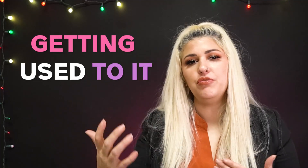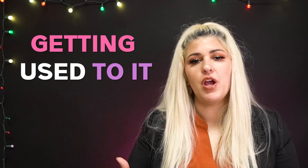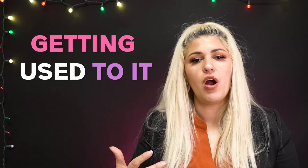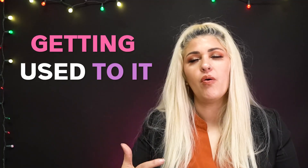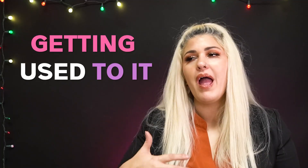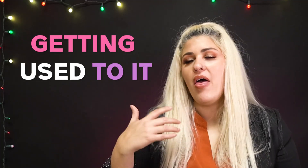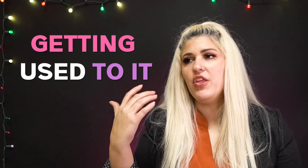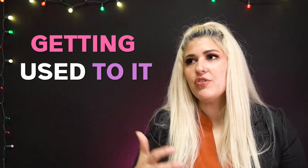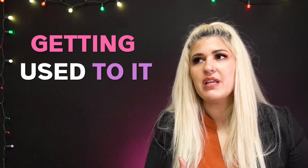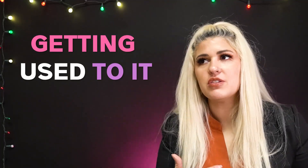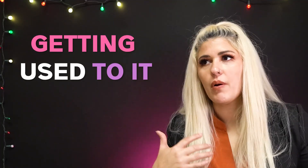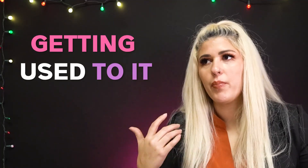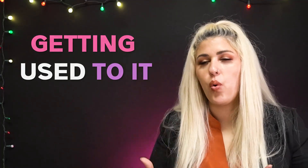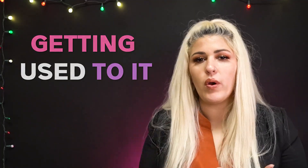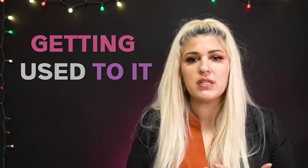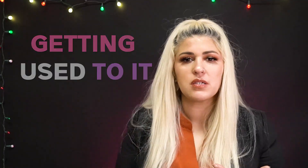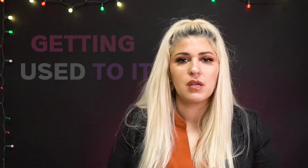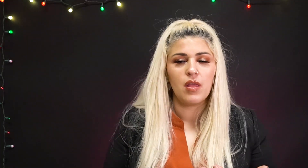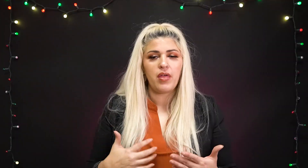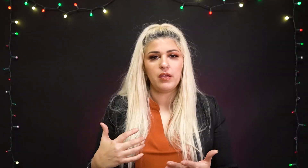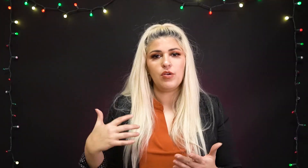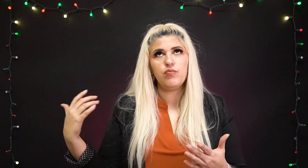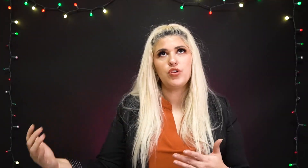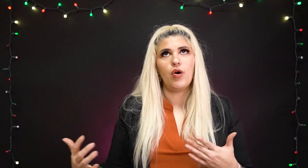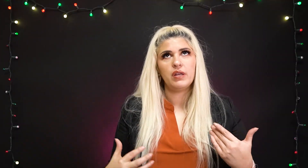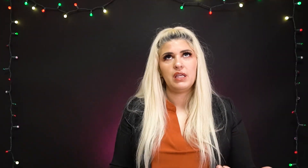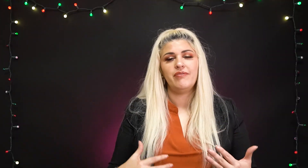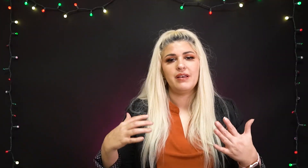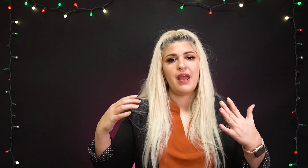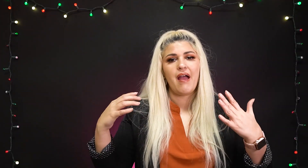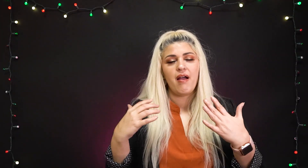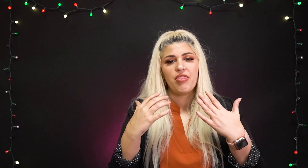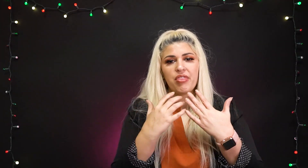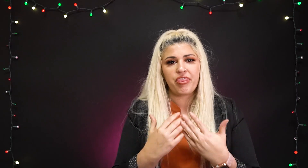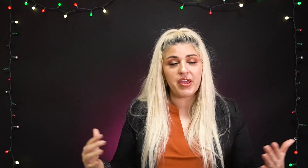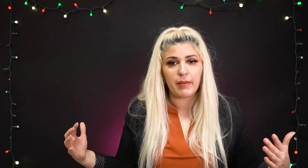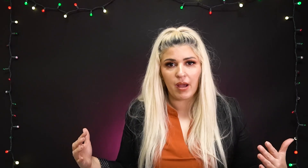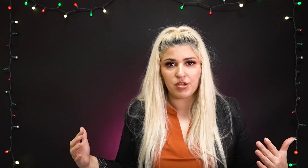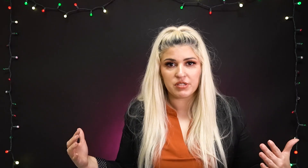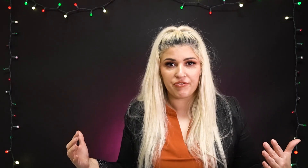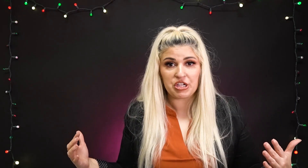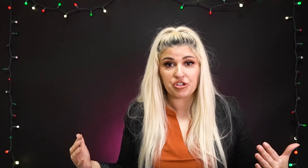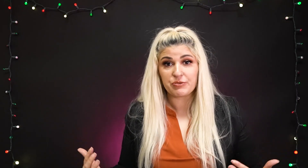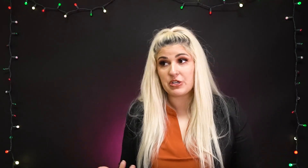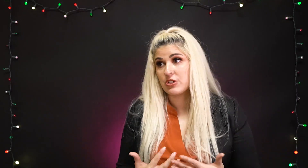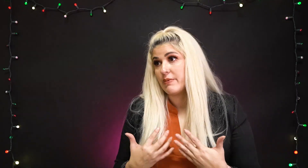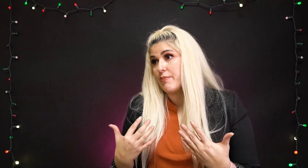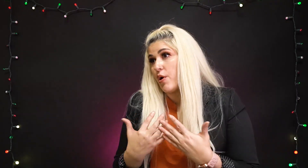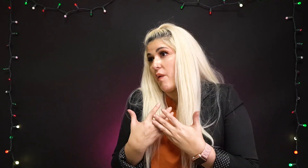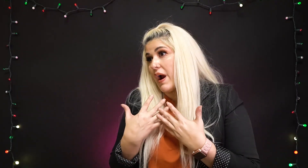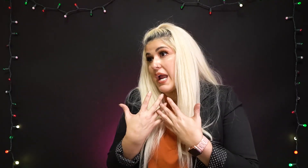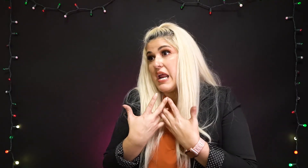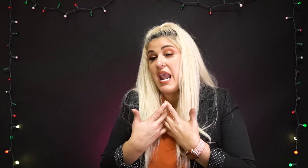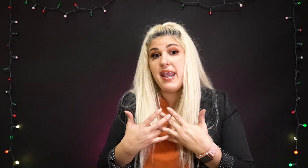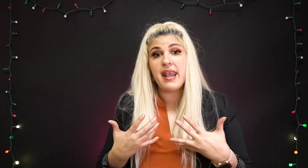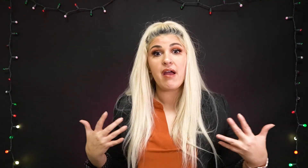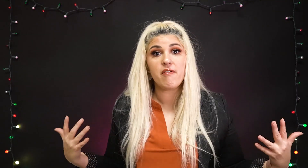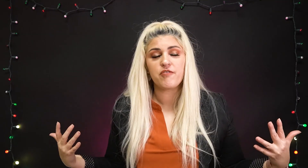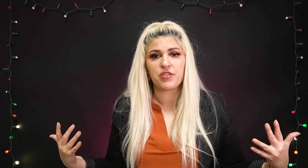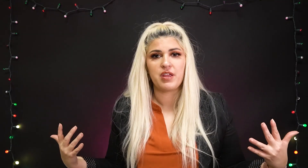you know and then you get to a point that you don't even think about using facial expressions i'm at the point where i never think